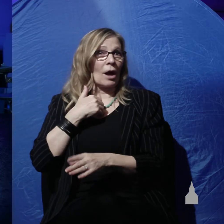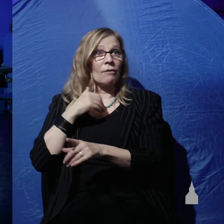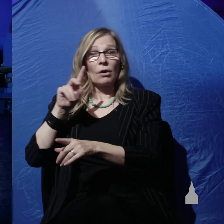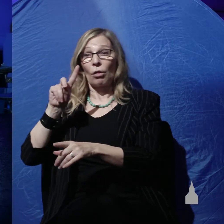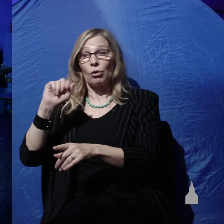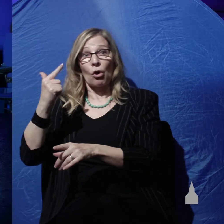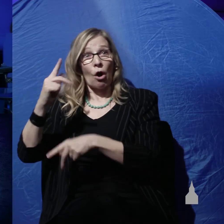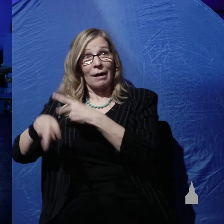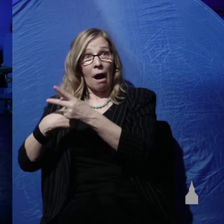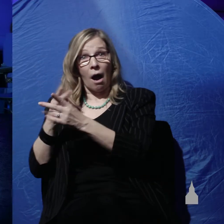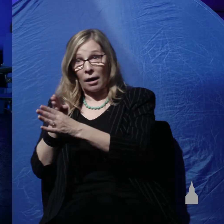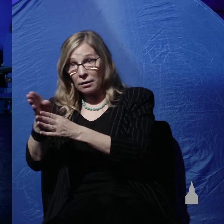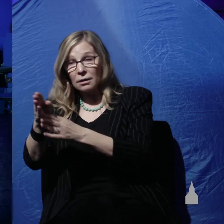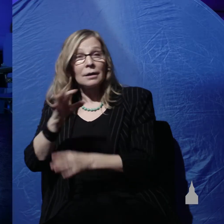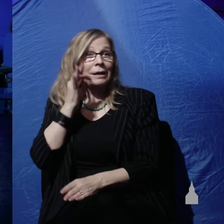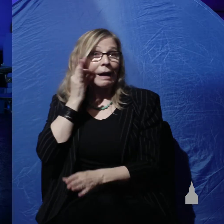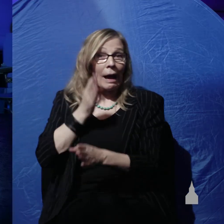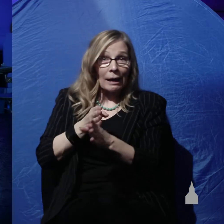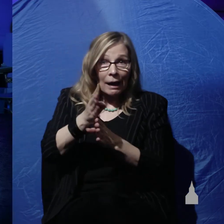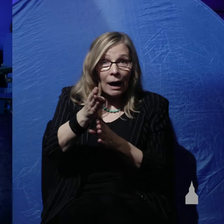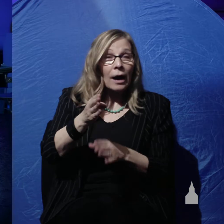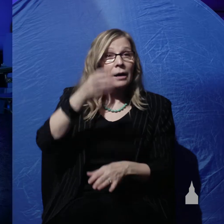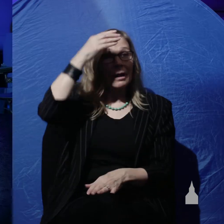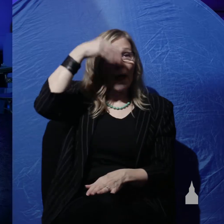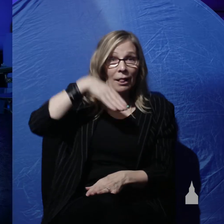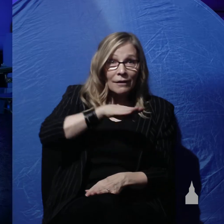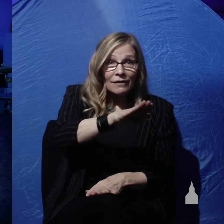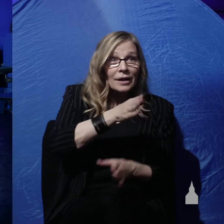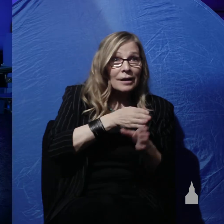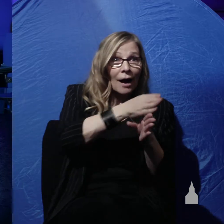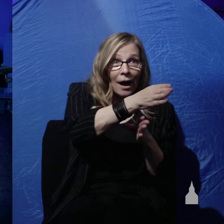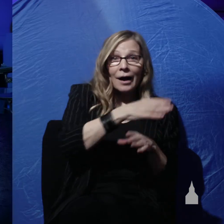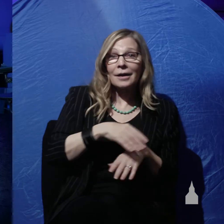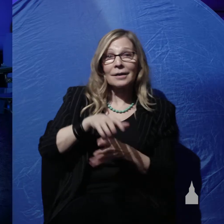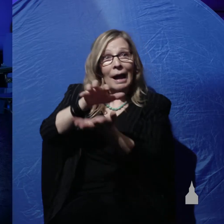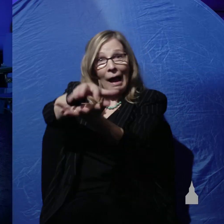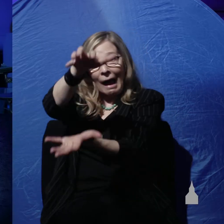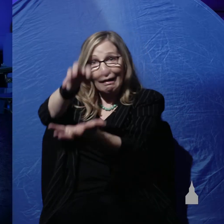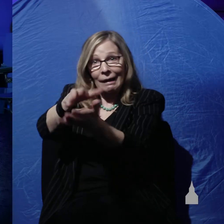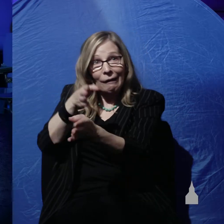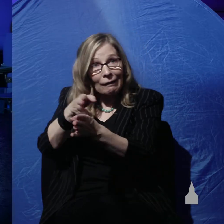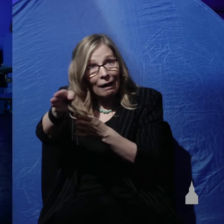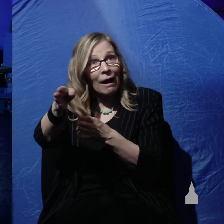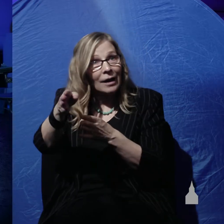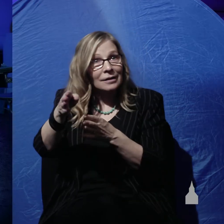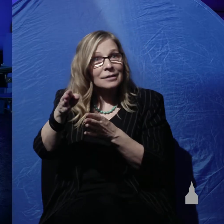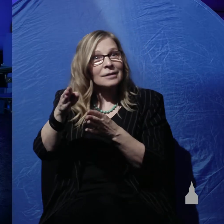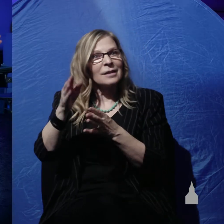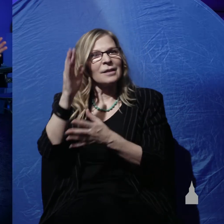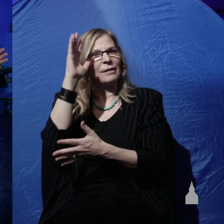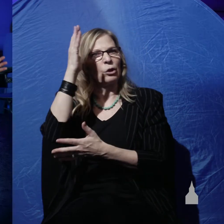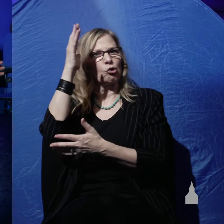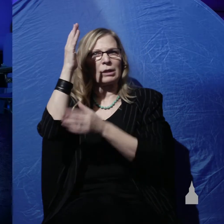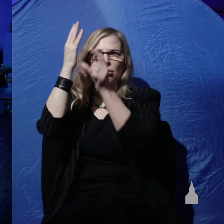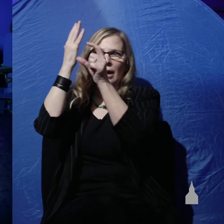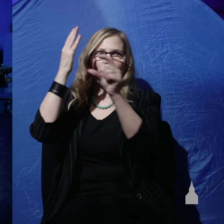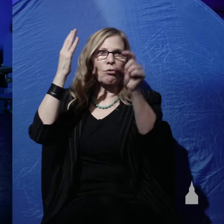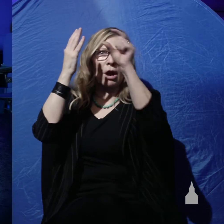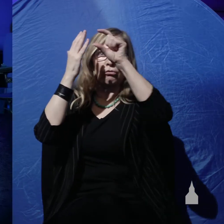cat kind, the elephant kind, the alligator kind. And the branches represent the variation within the kind. So